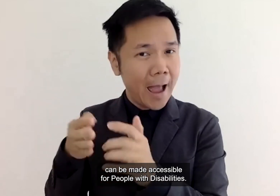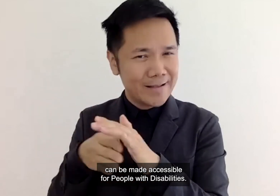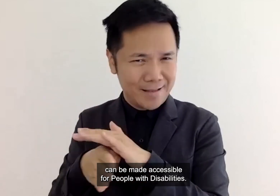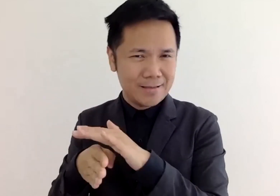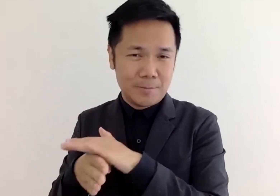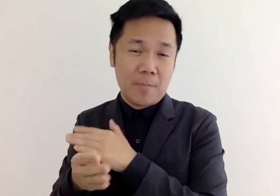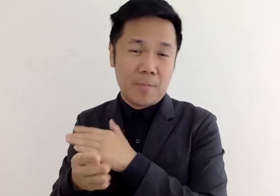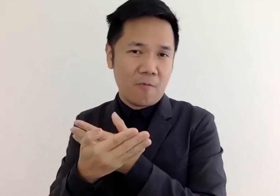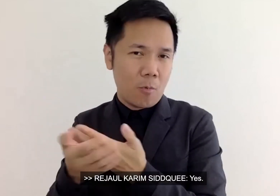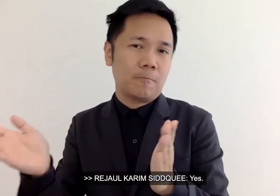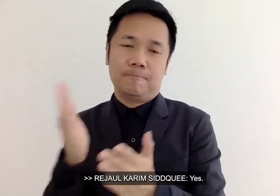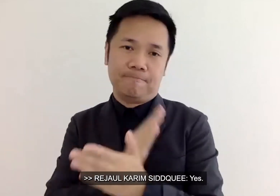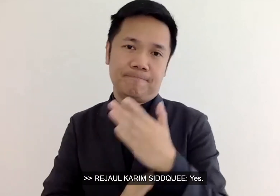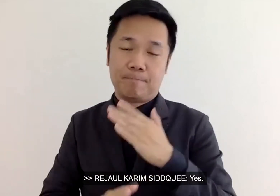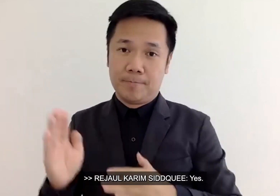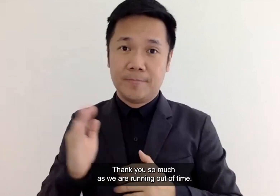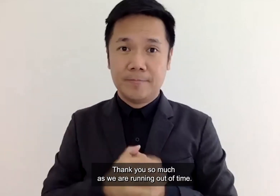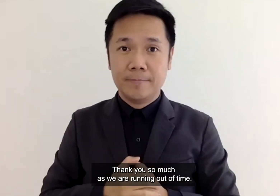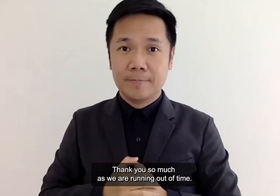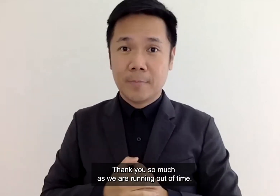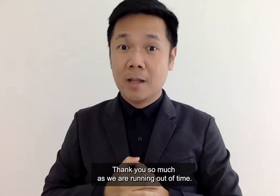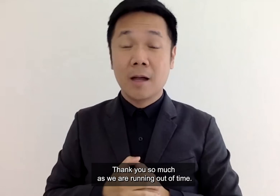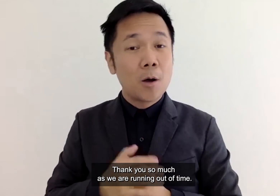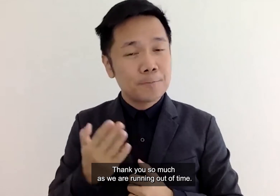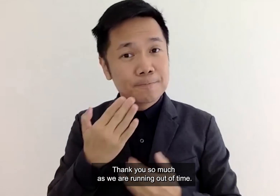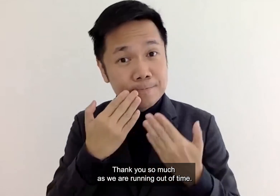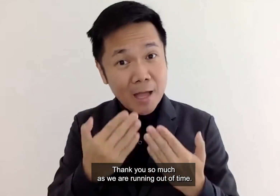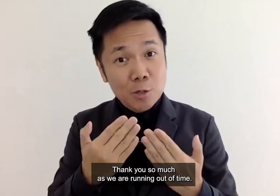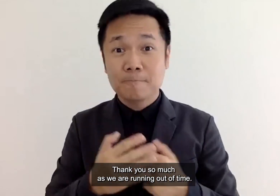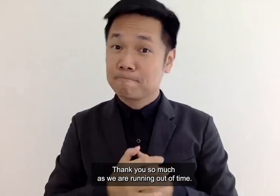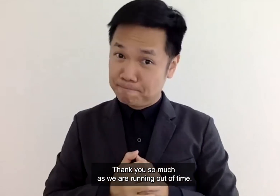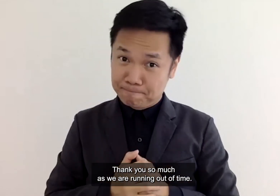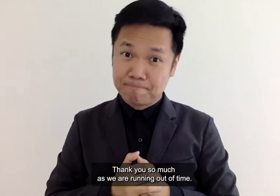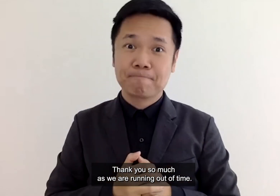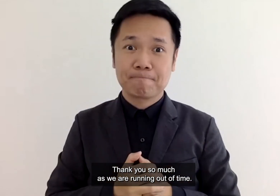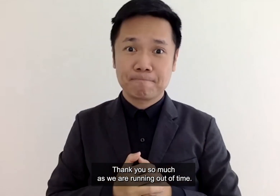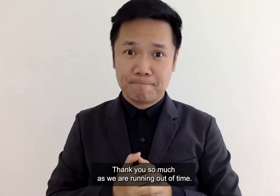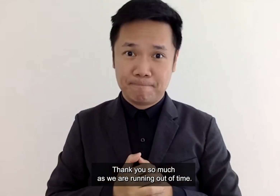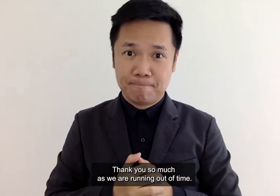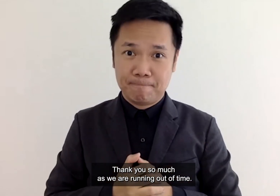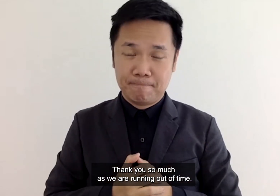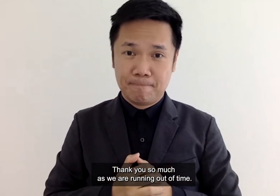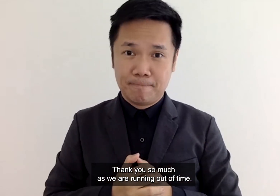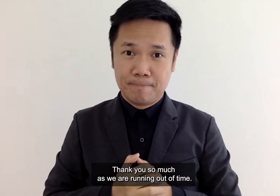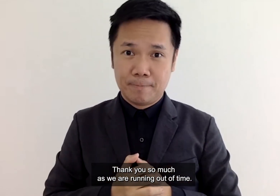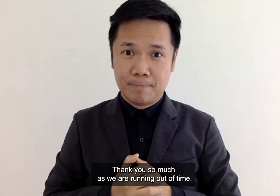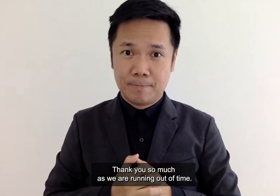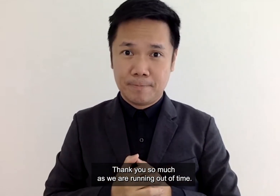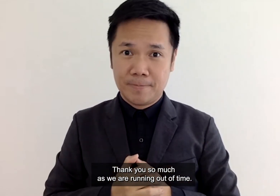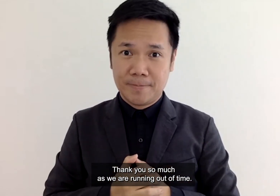disabilities yes thank you so much um as we are running out